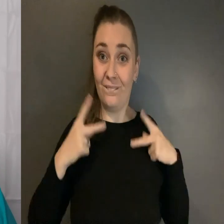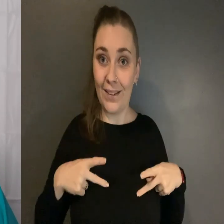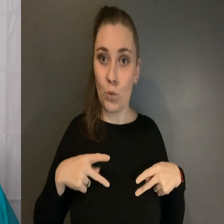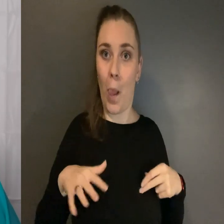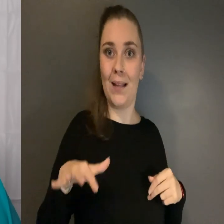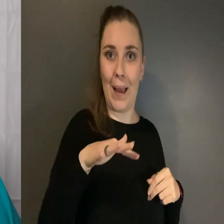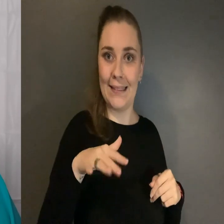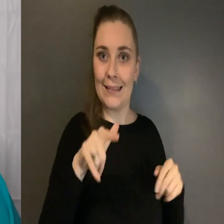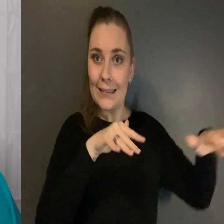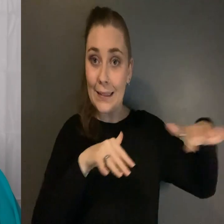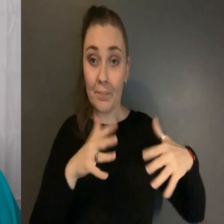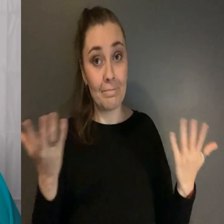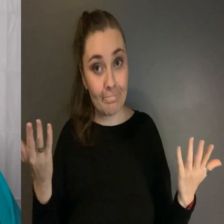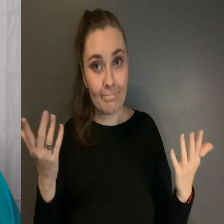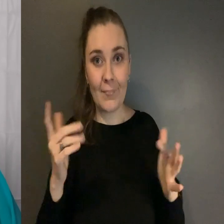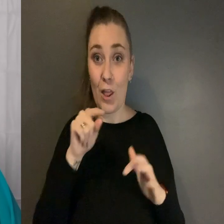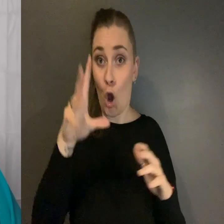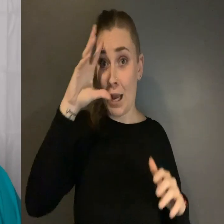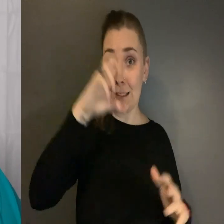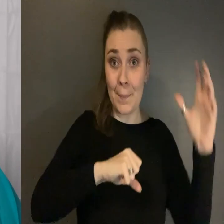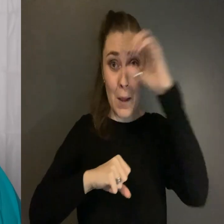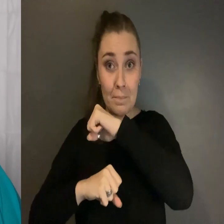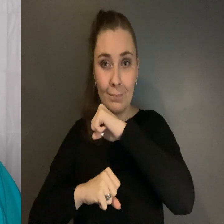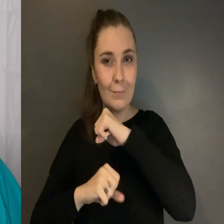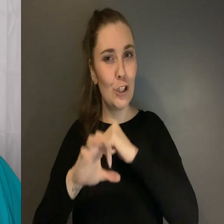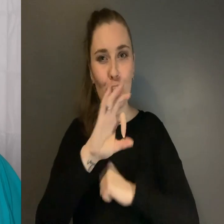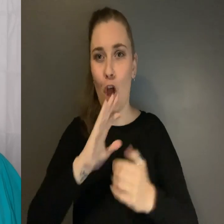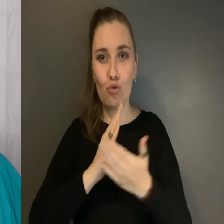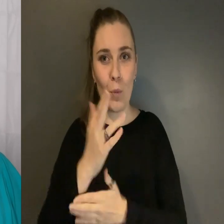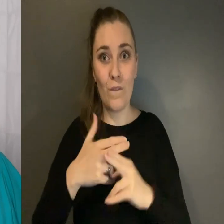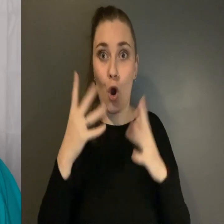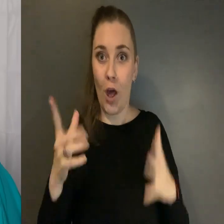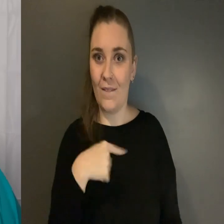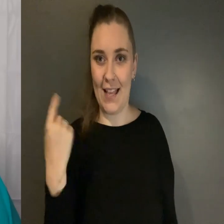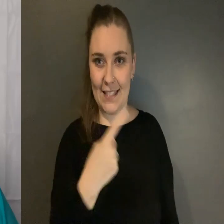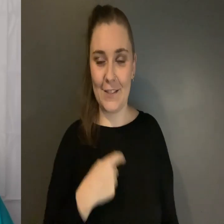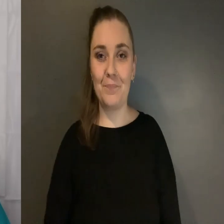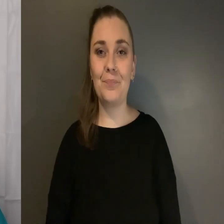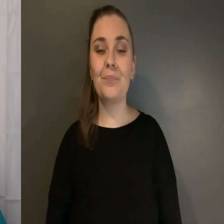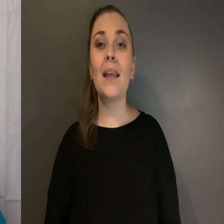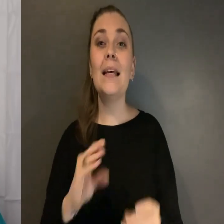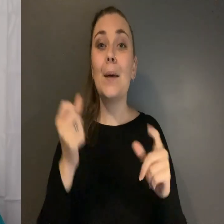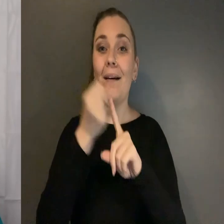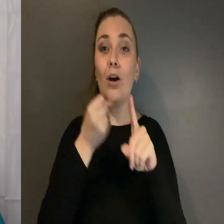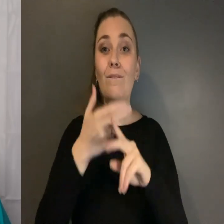are Both of these things are not true for a lot of us Some advocates for transformative justice